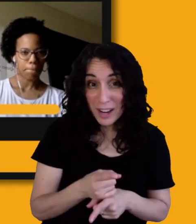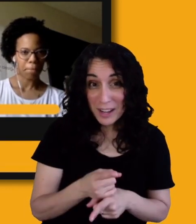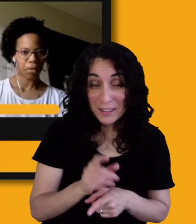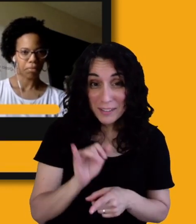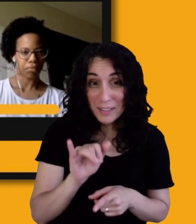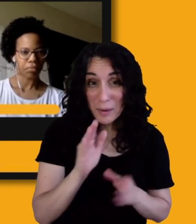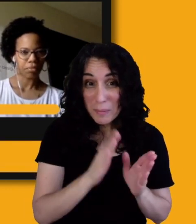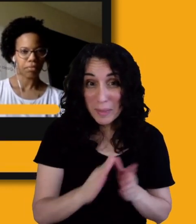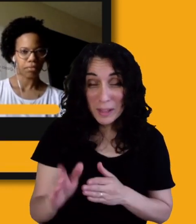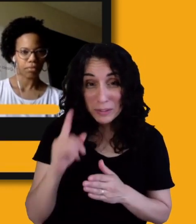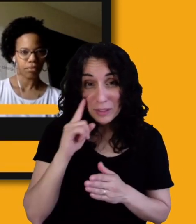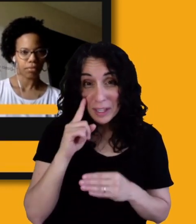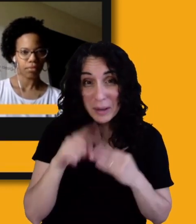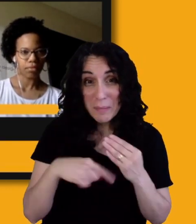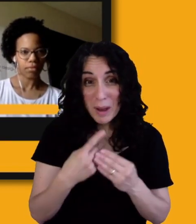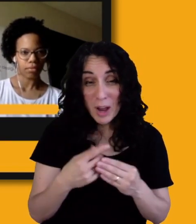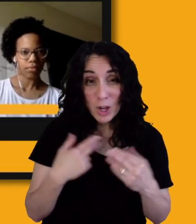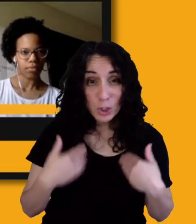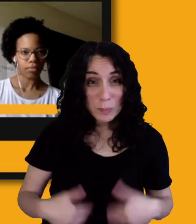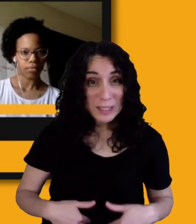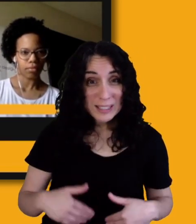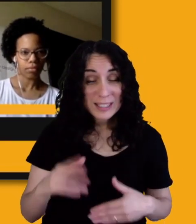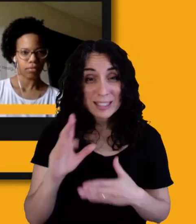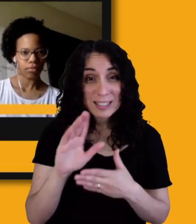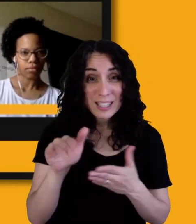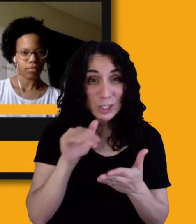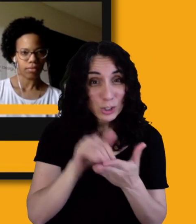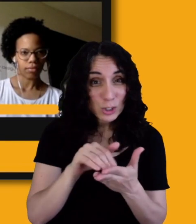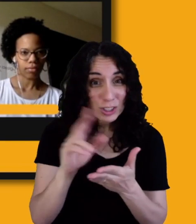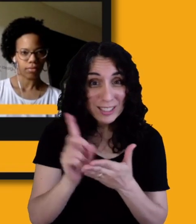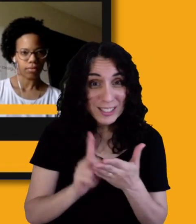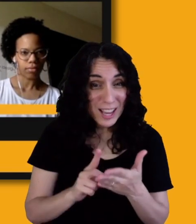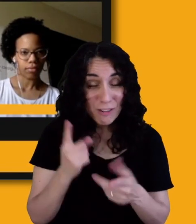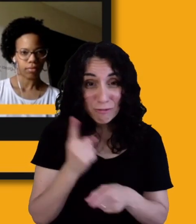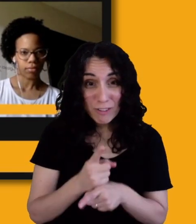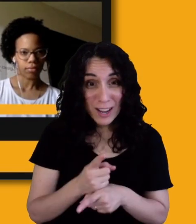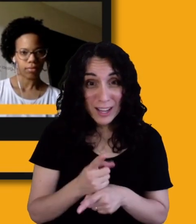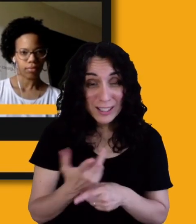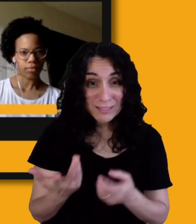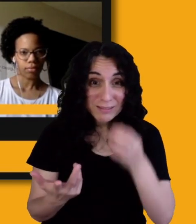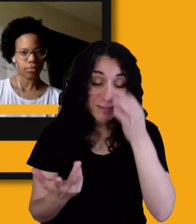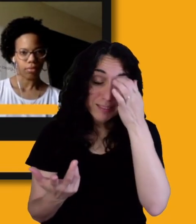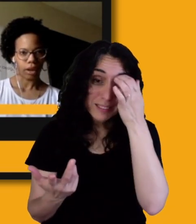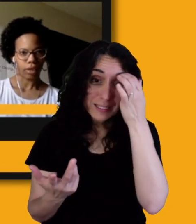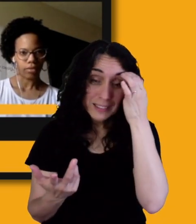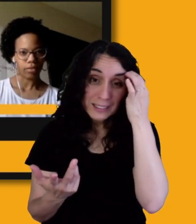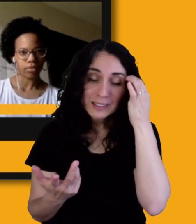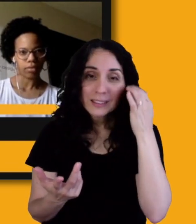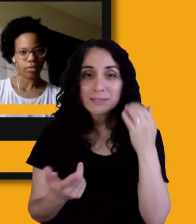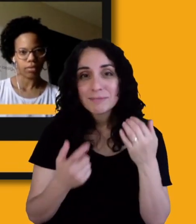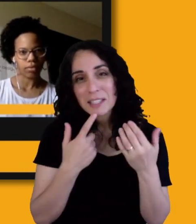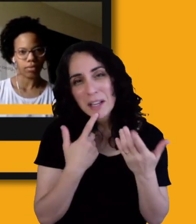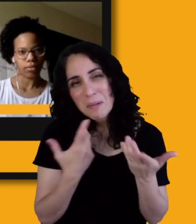you know, don't they think about, isn't human centered design sort of intrinsic to the profession of architecture? And I say, well,